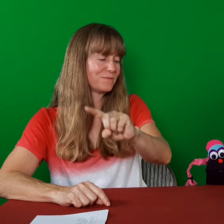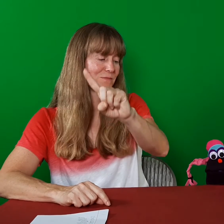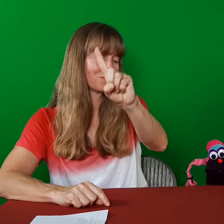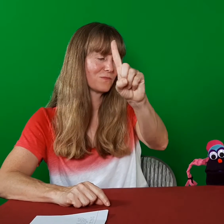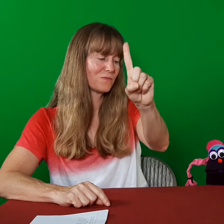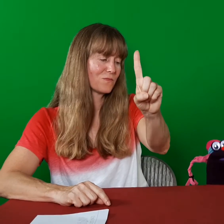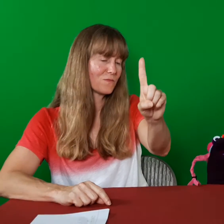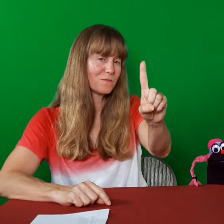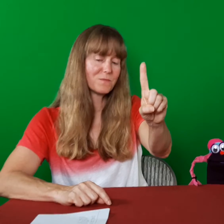Rub.